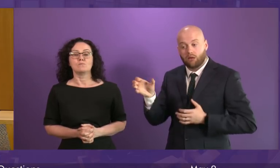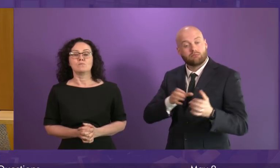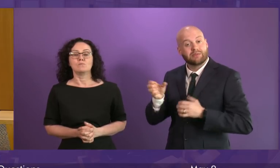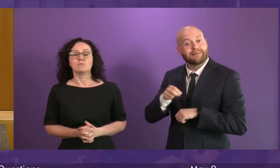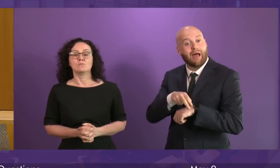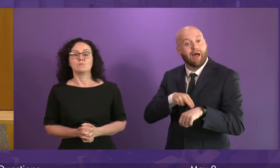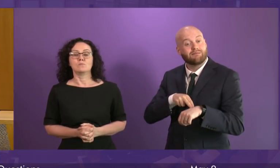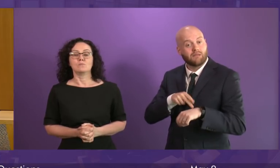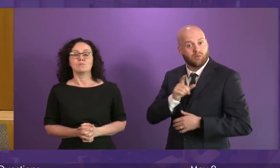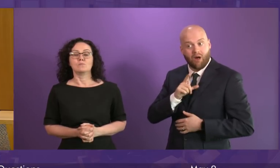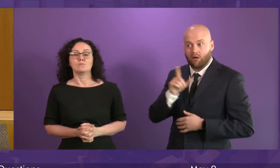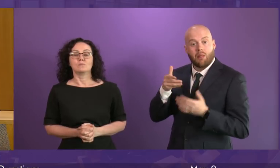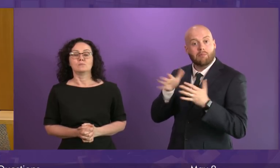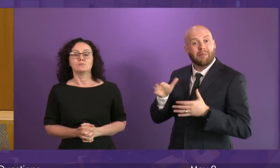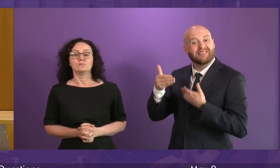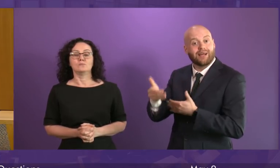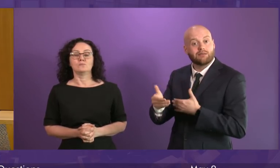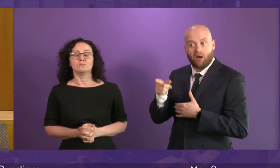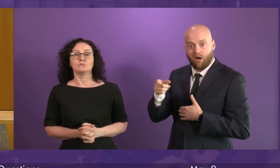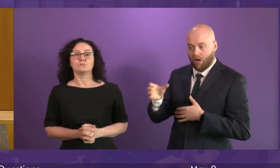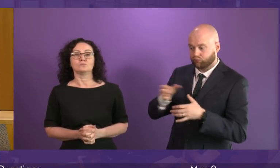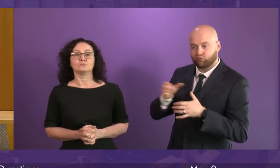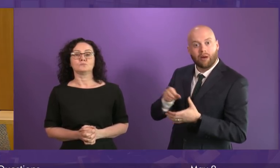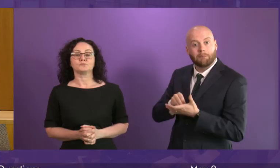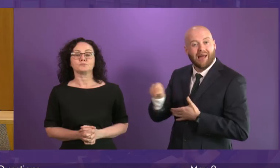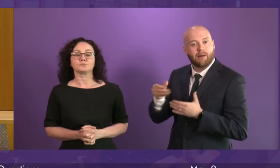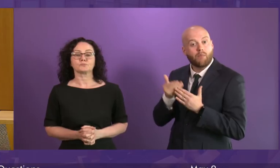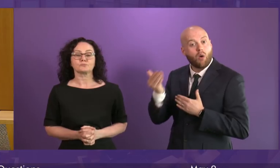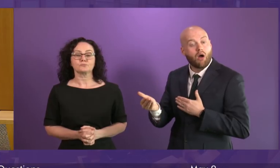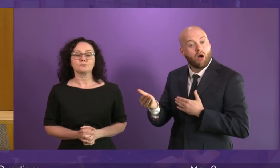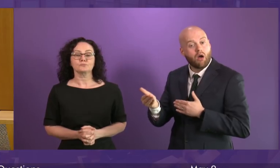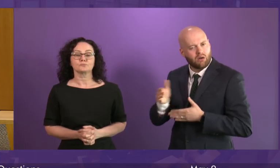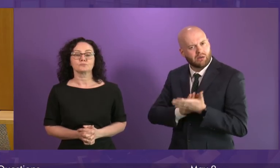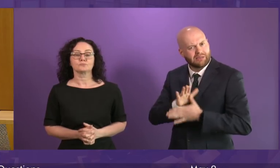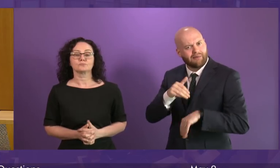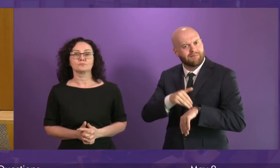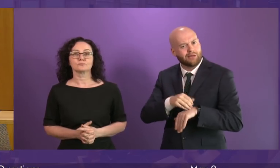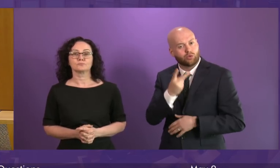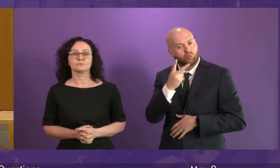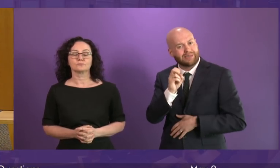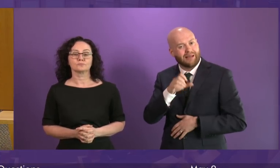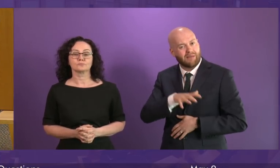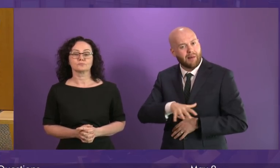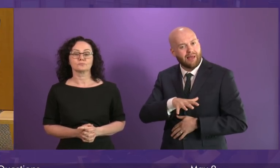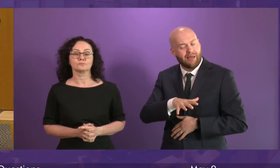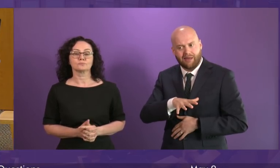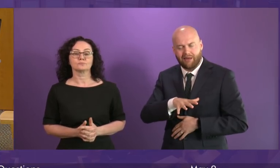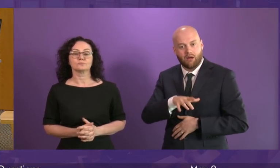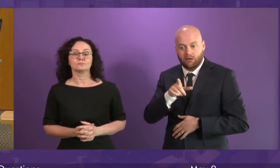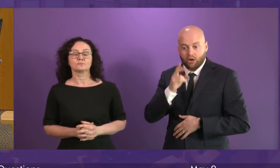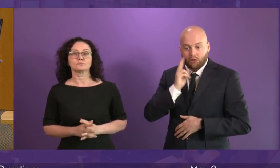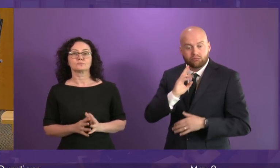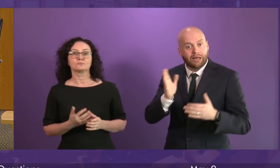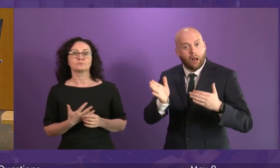and recruiting to fulfil the expansion of child care. Twenty families will be directly affected by the loss of the nursery